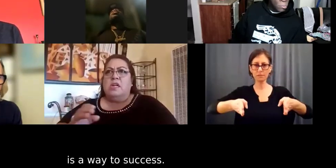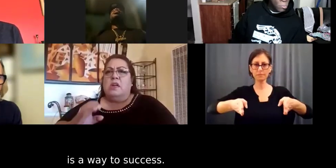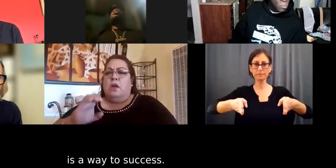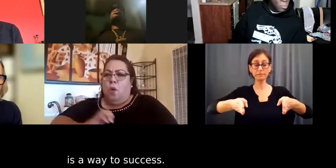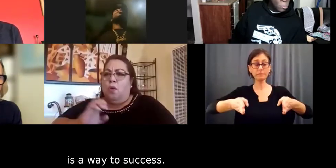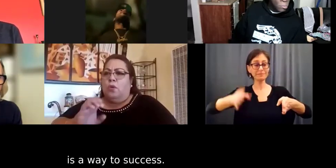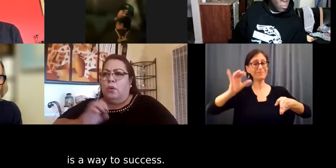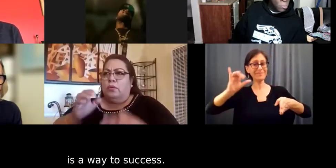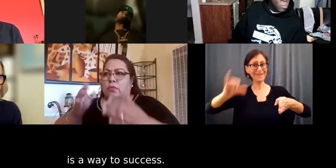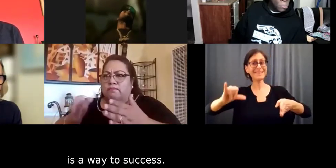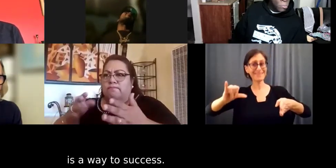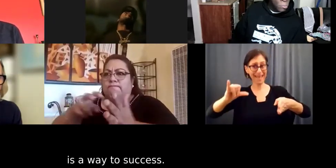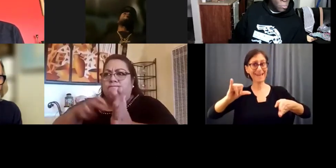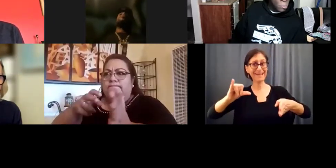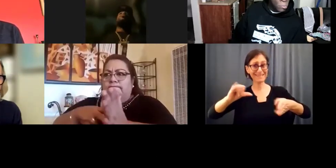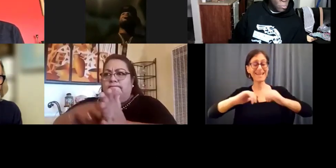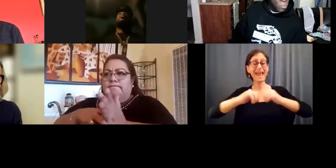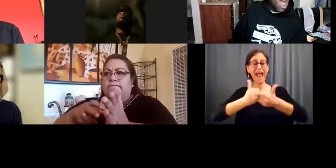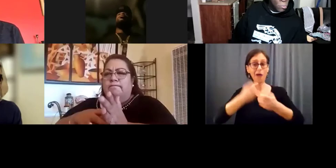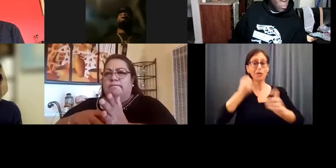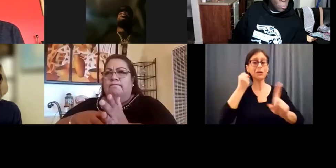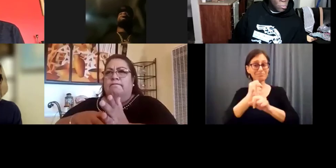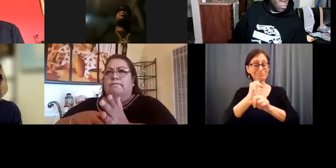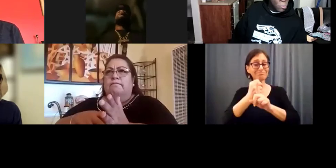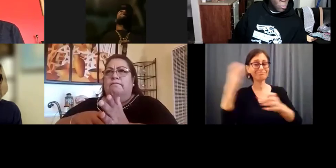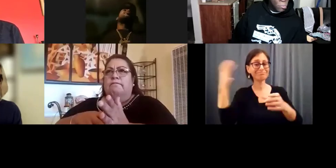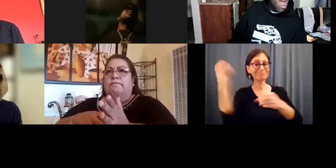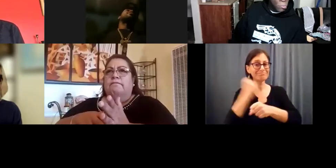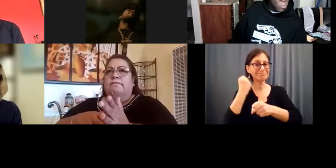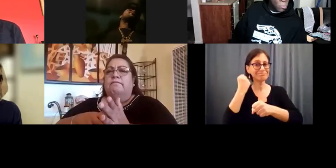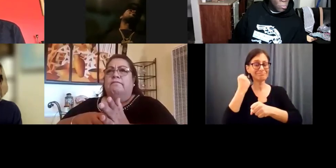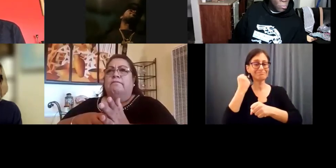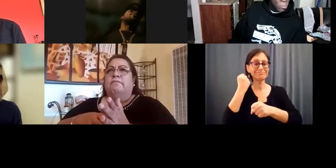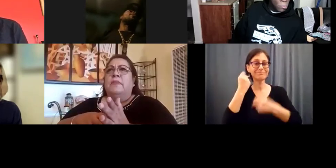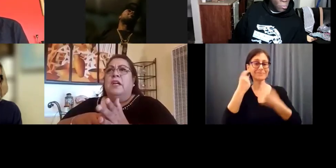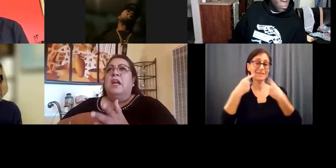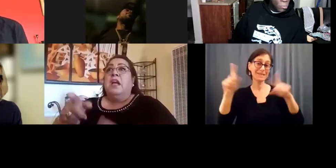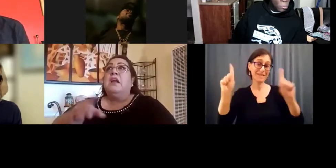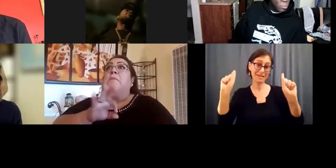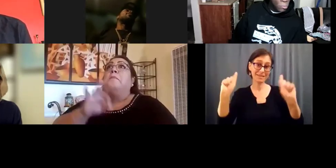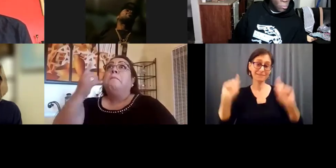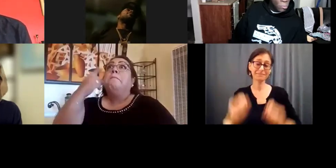a way to, to success. Um, so,